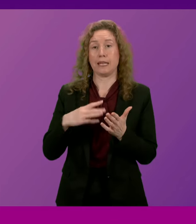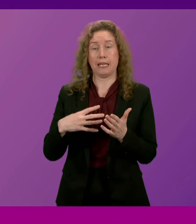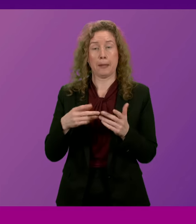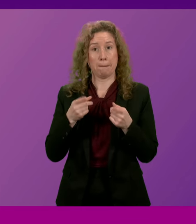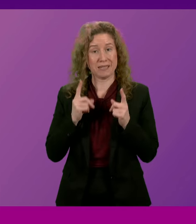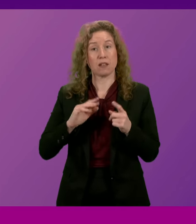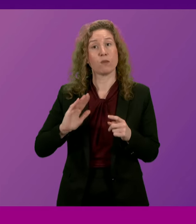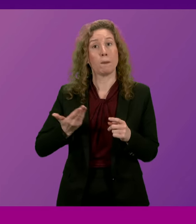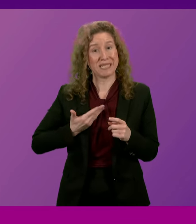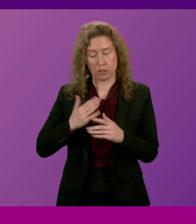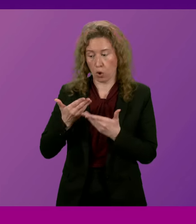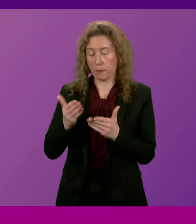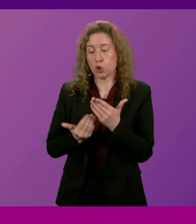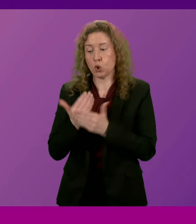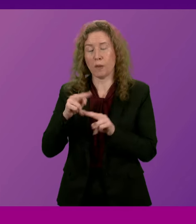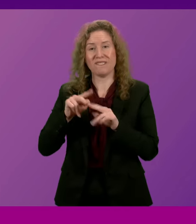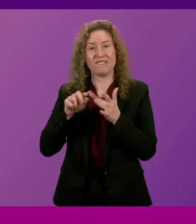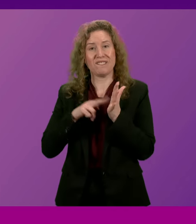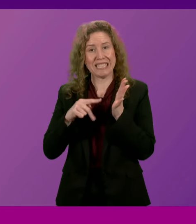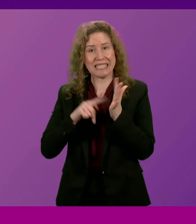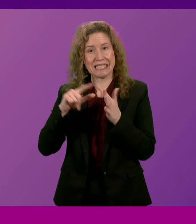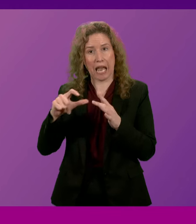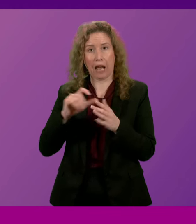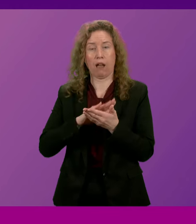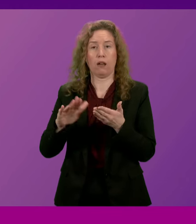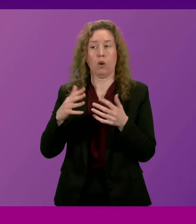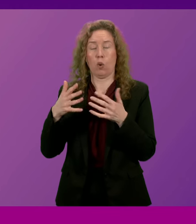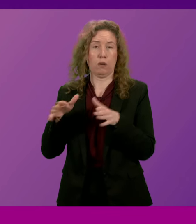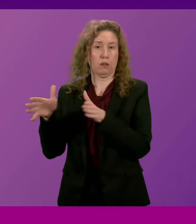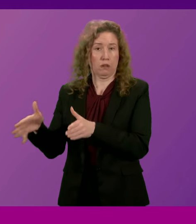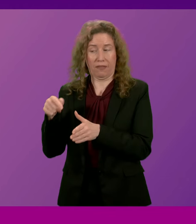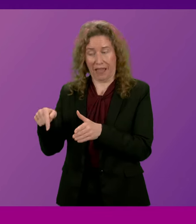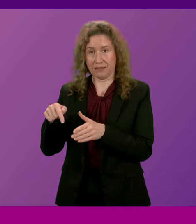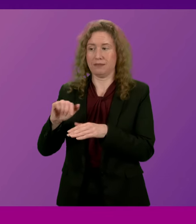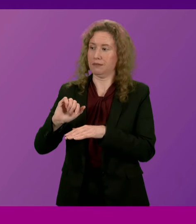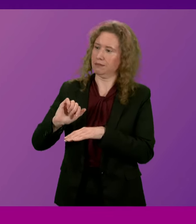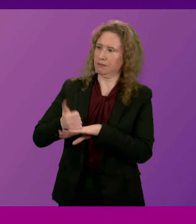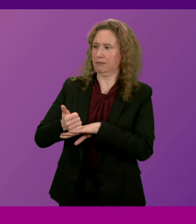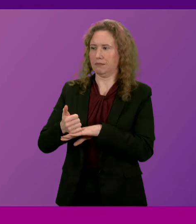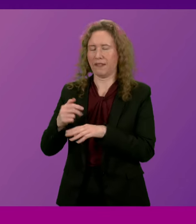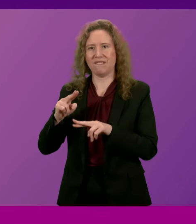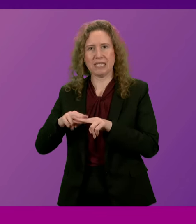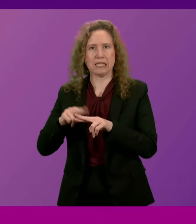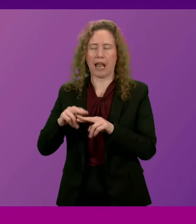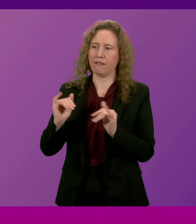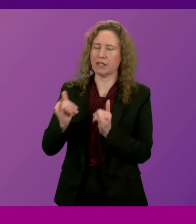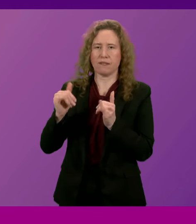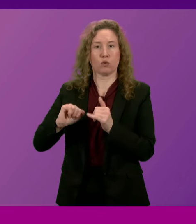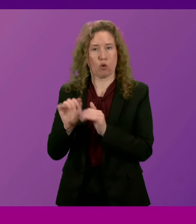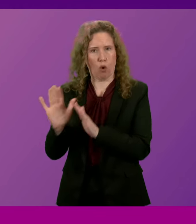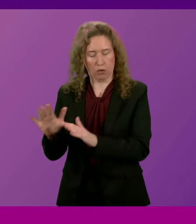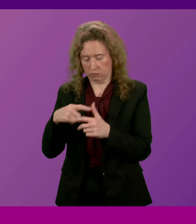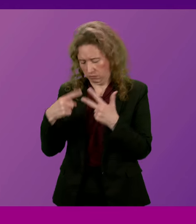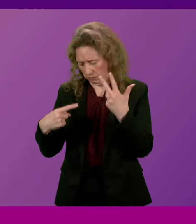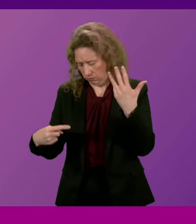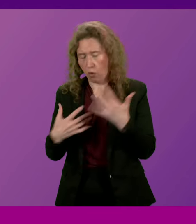Business opened the new Fintech wing at the Edinburgh Futures Institute and marked the launch of the Fintech Scotland Festival. Now, I cite all of that